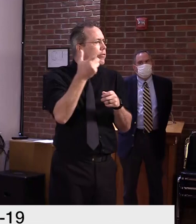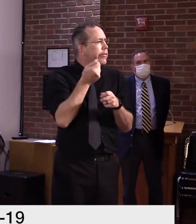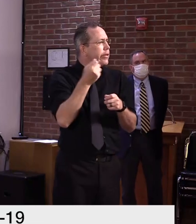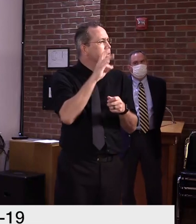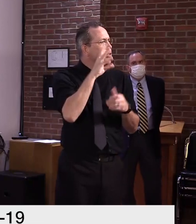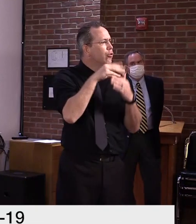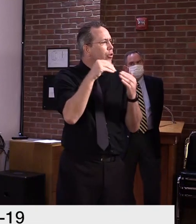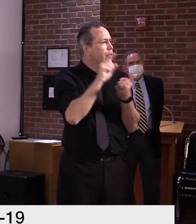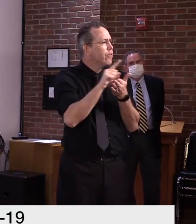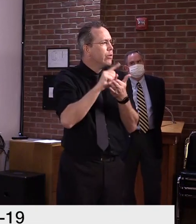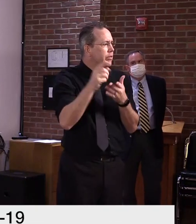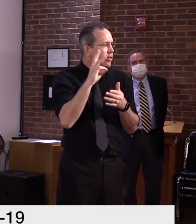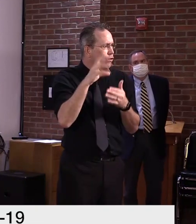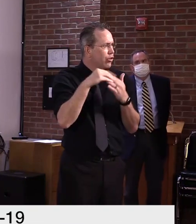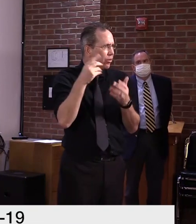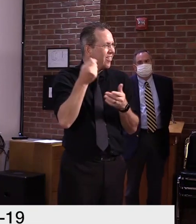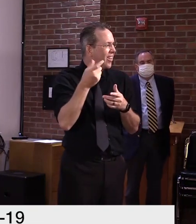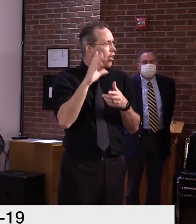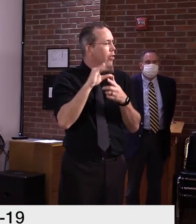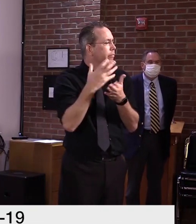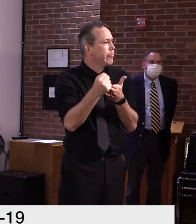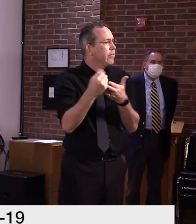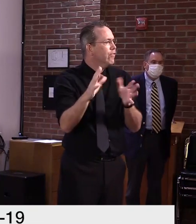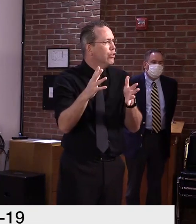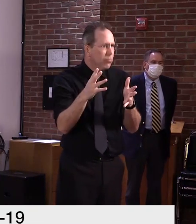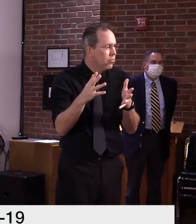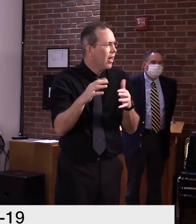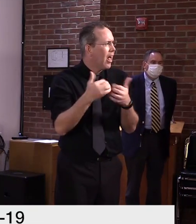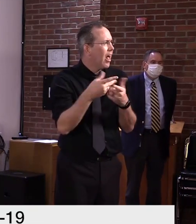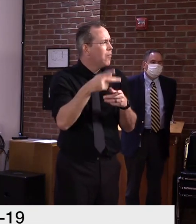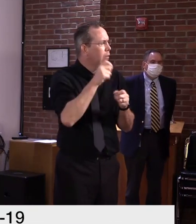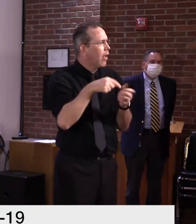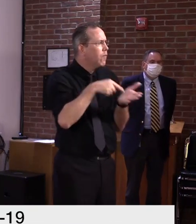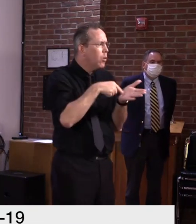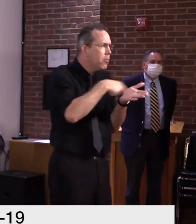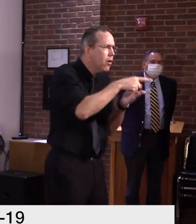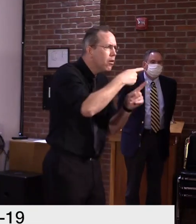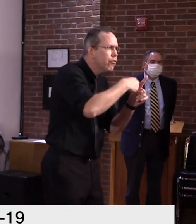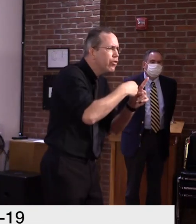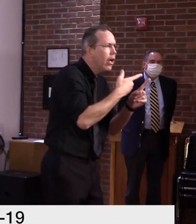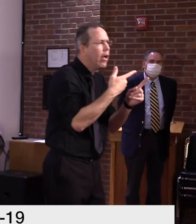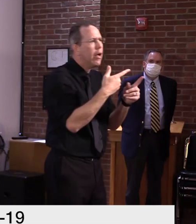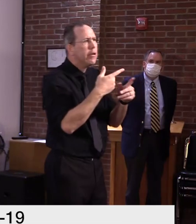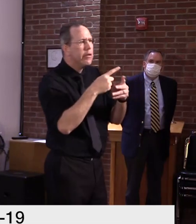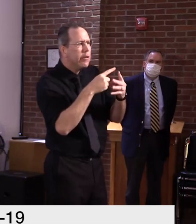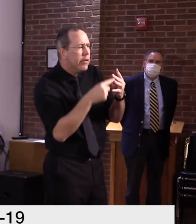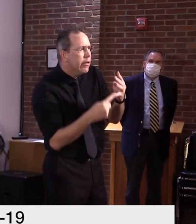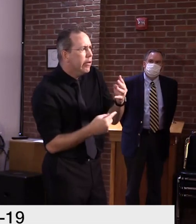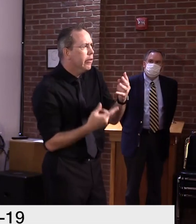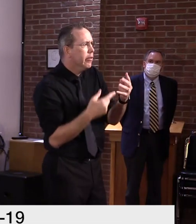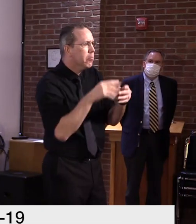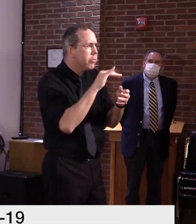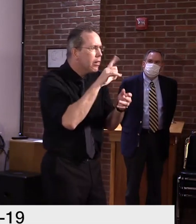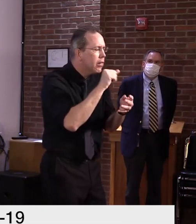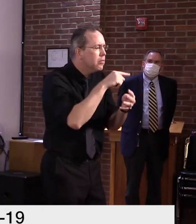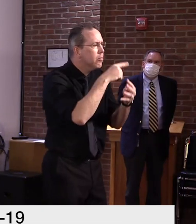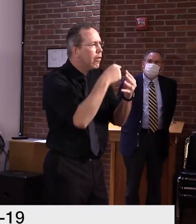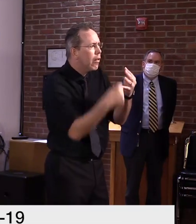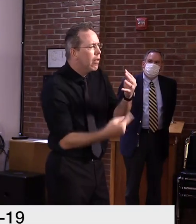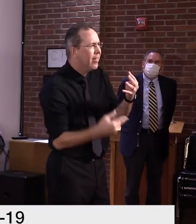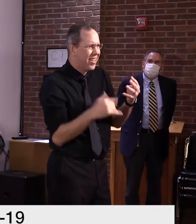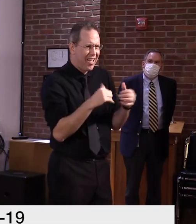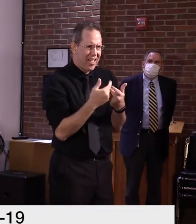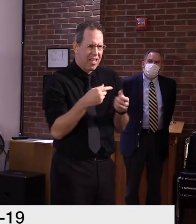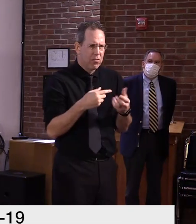it's a concern. The additional $600 was beneficial to many here in Vermont. It kept us stabilized so that they could